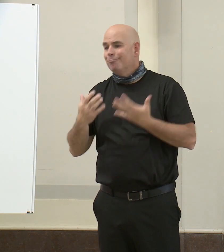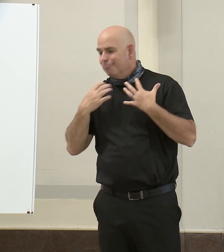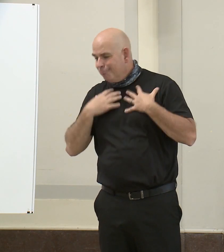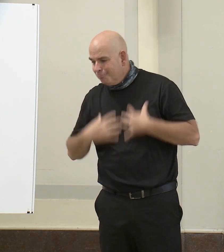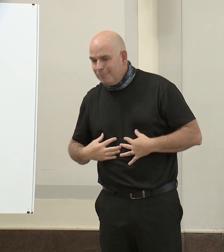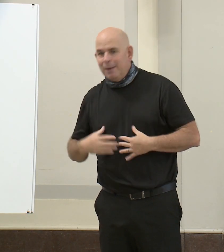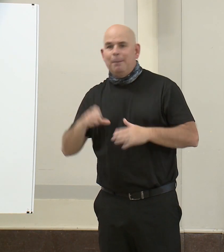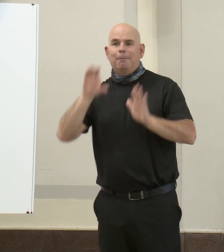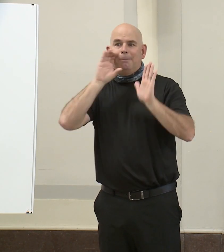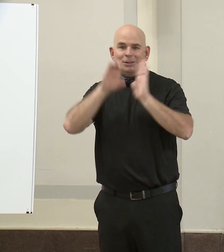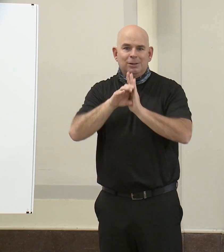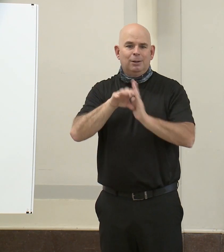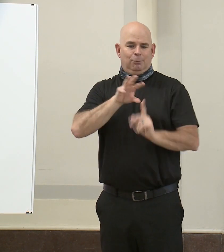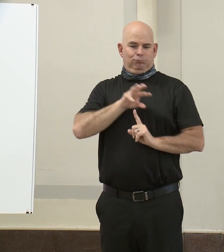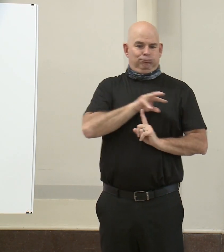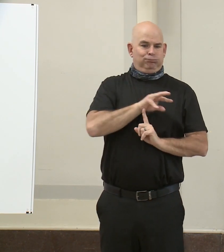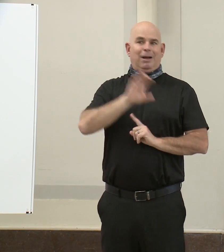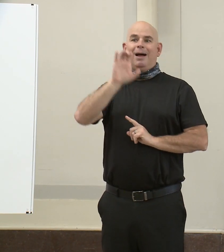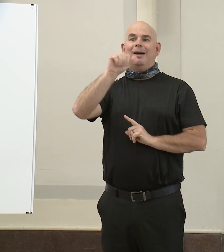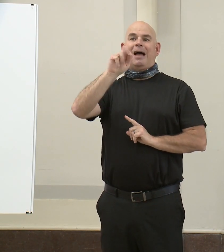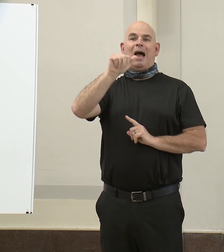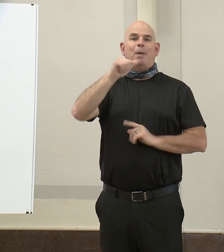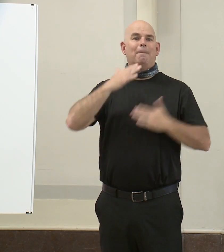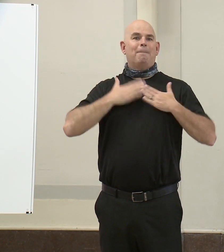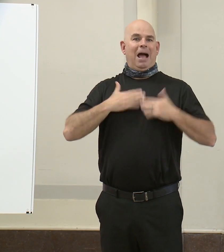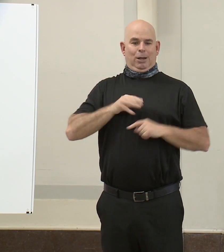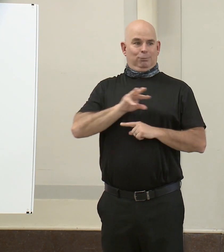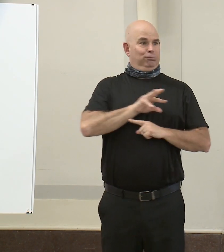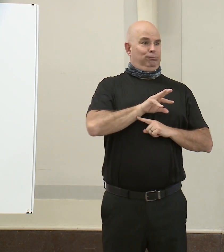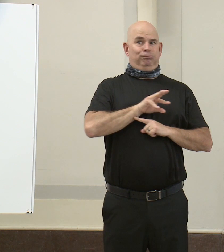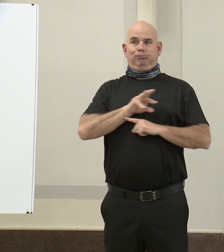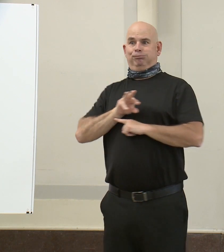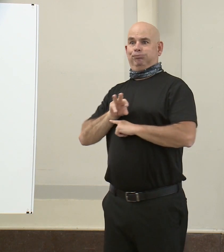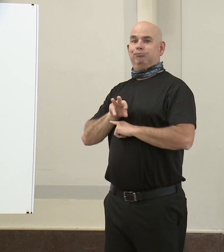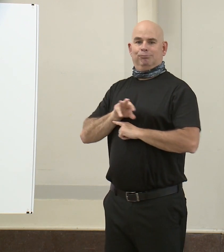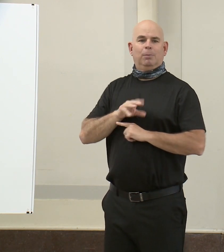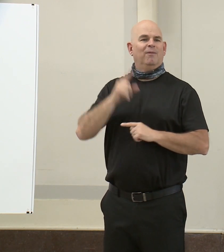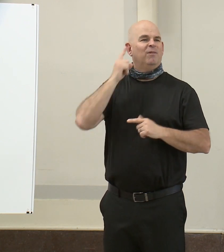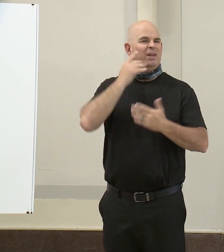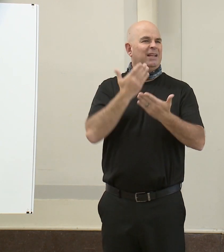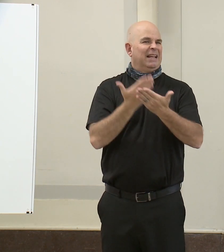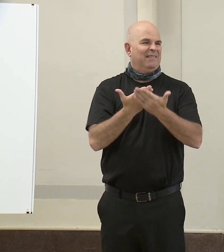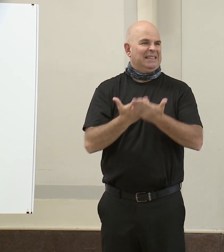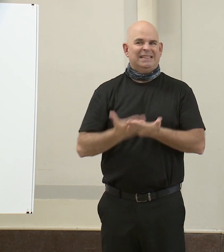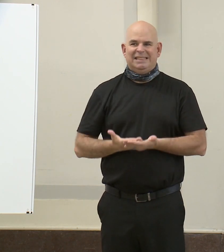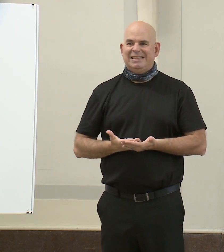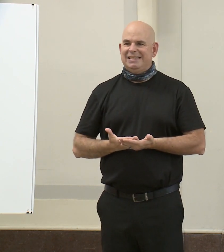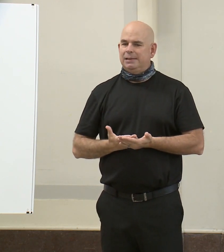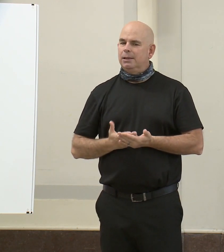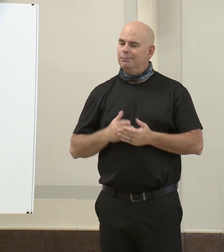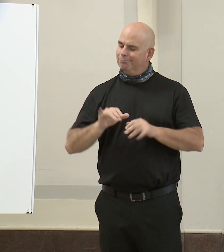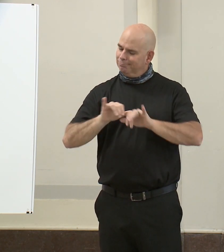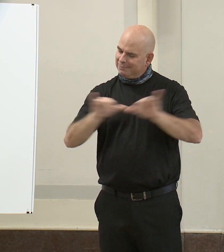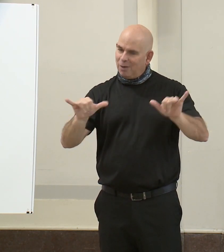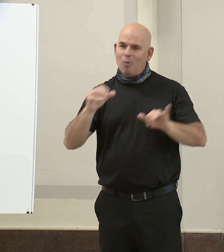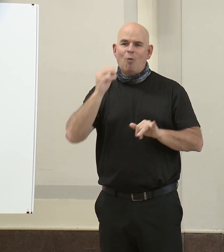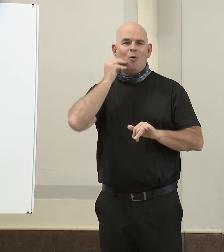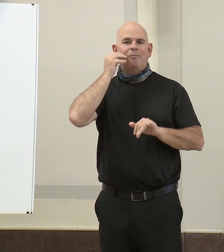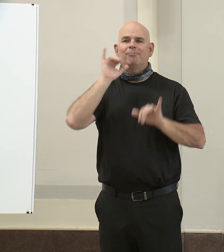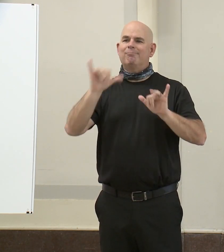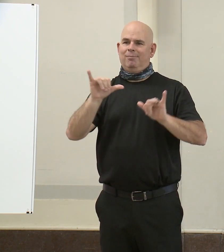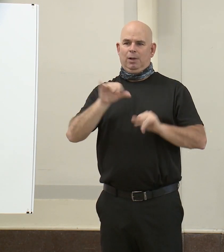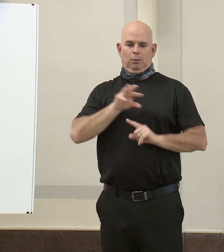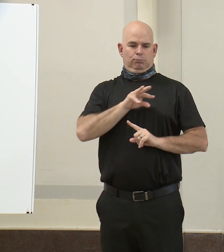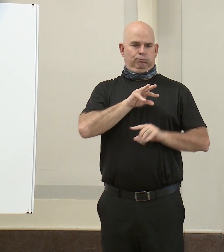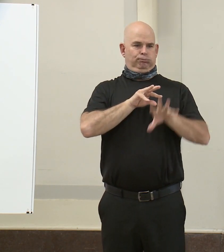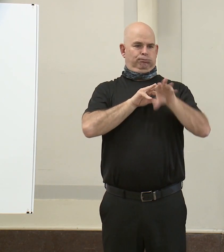and when we find scenarios of non-compliance, the Baltimore Police Department will consult with the city's law department to determine